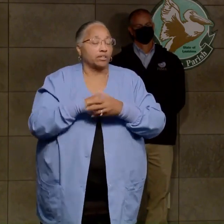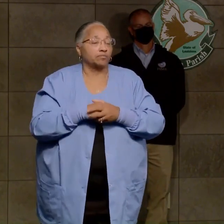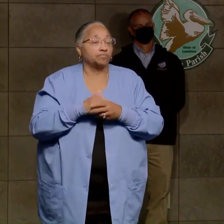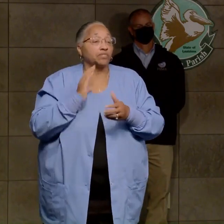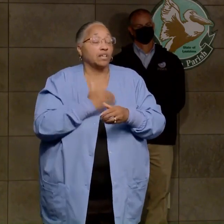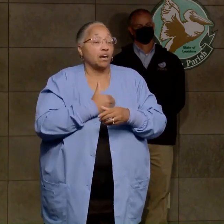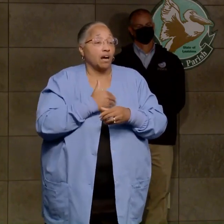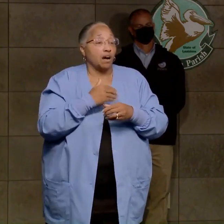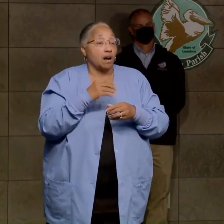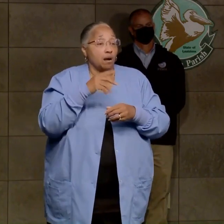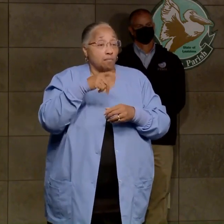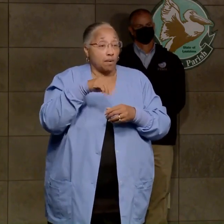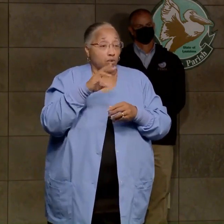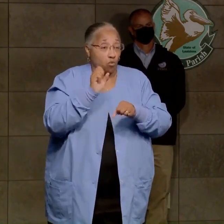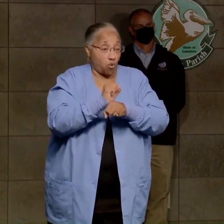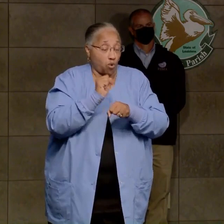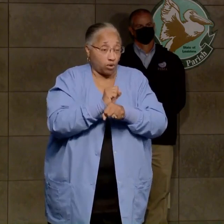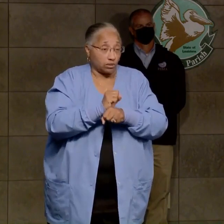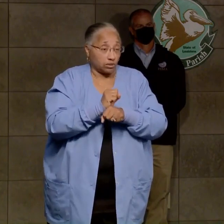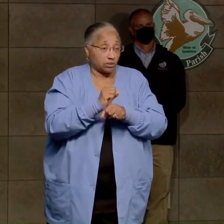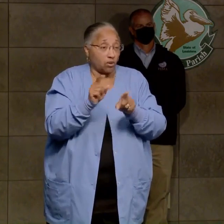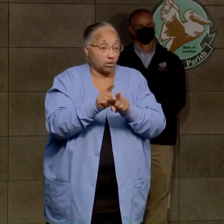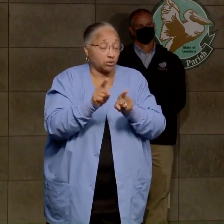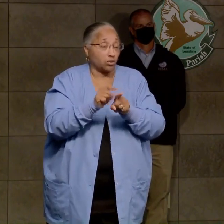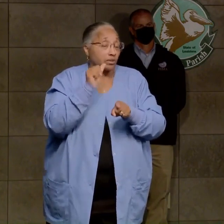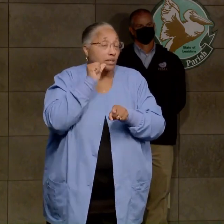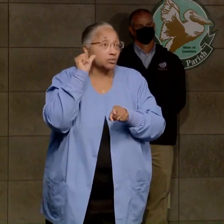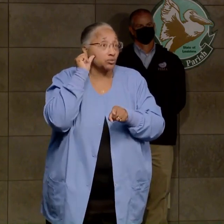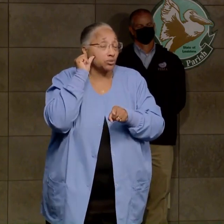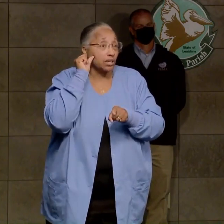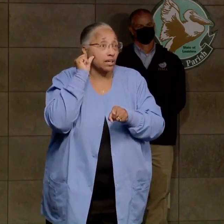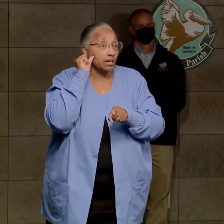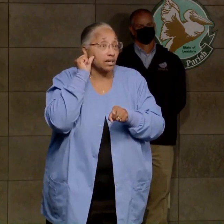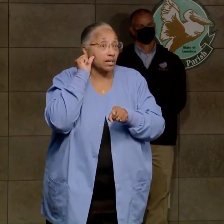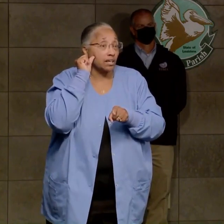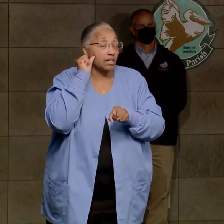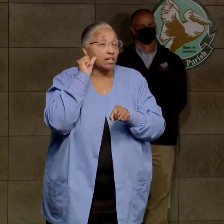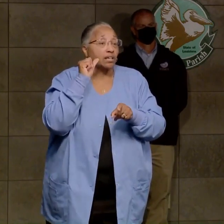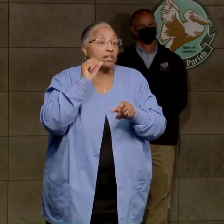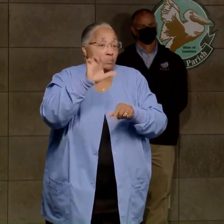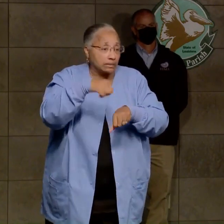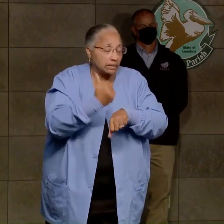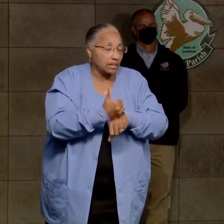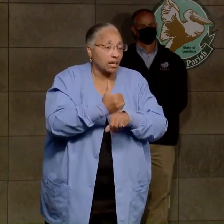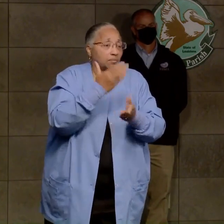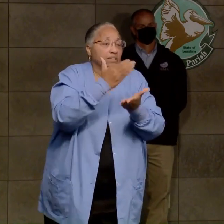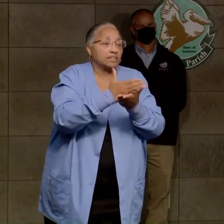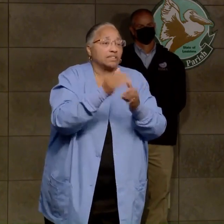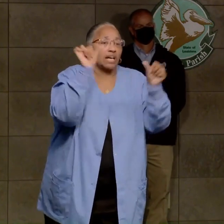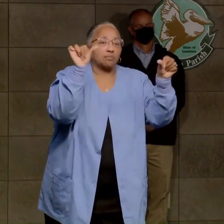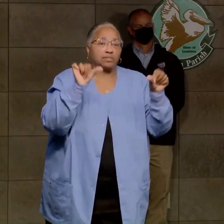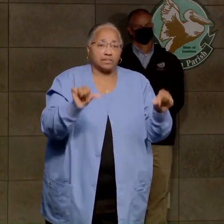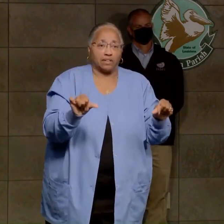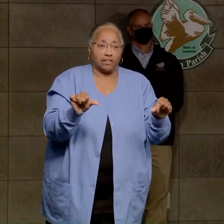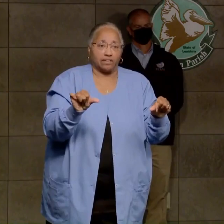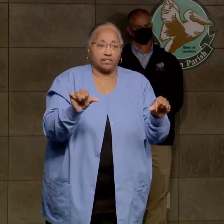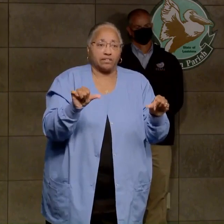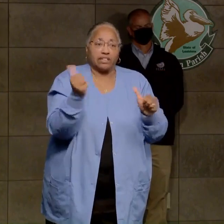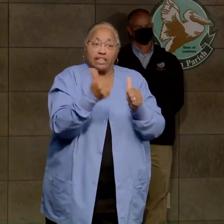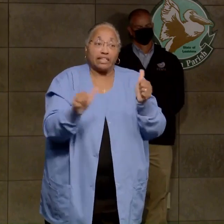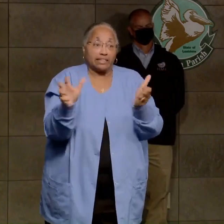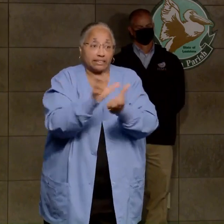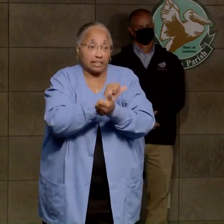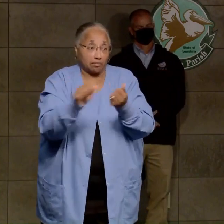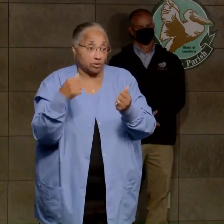works and our traffic department also spent the day yesterday putting out stop signs and temporary signage, and any damage that